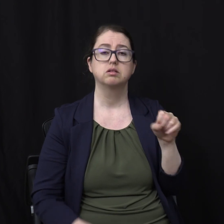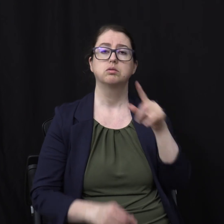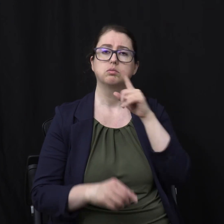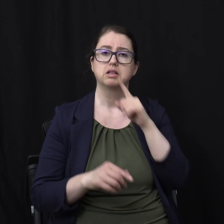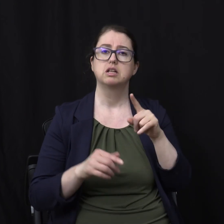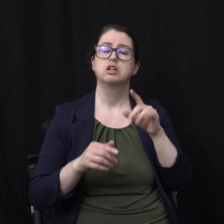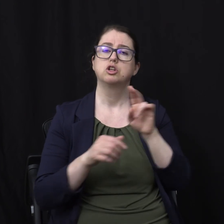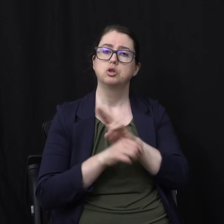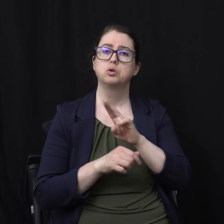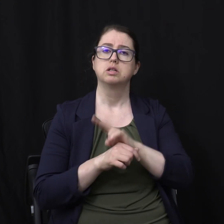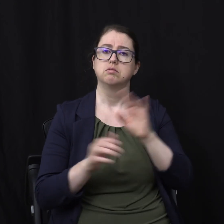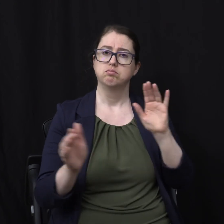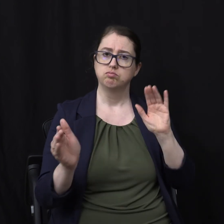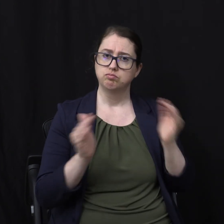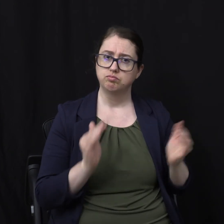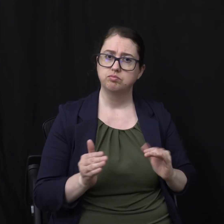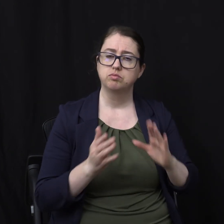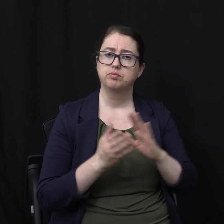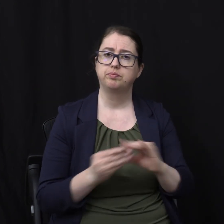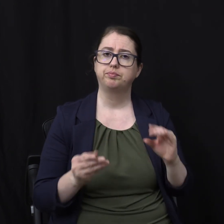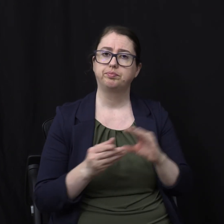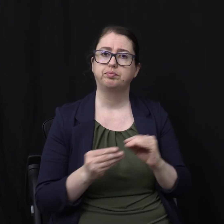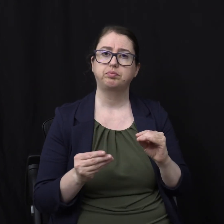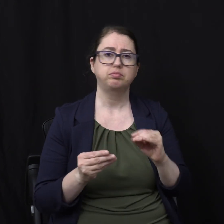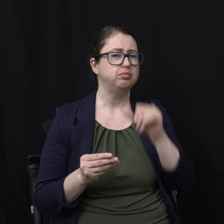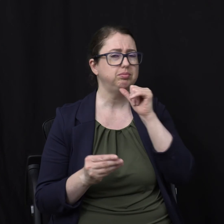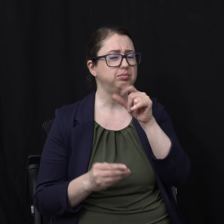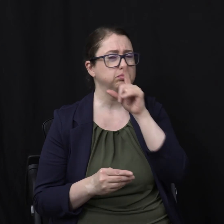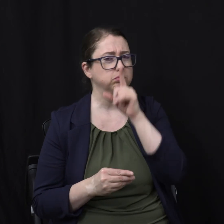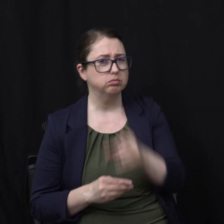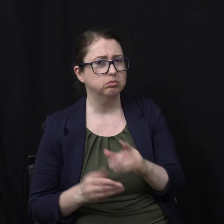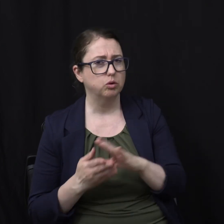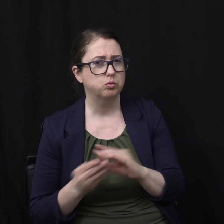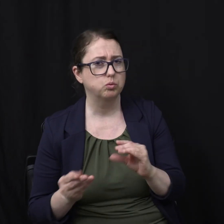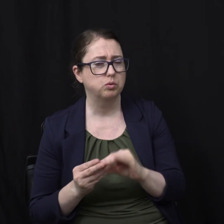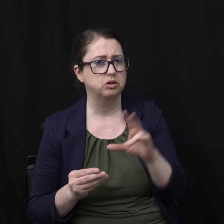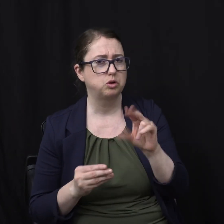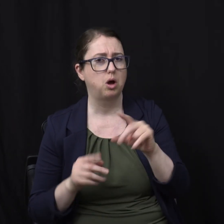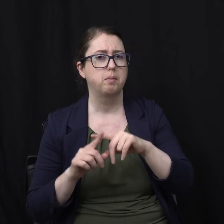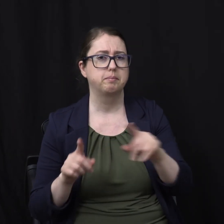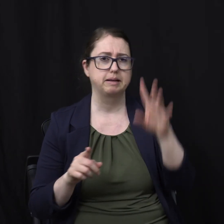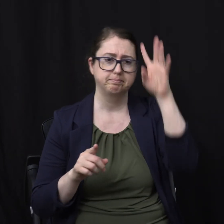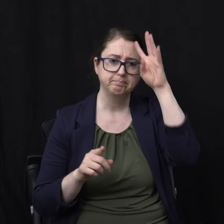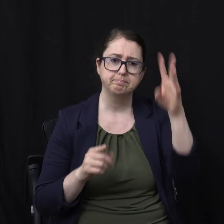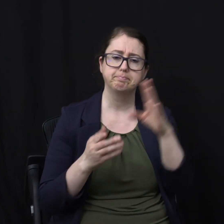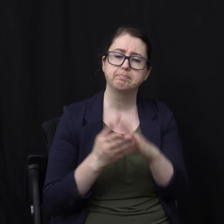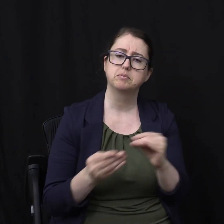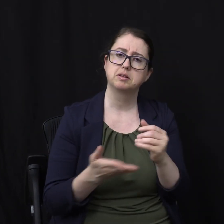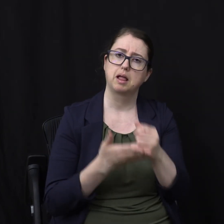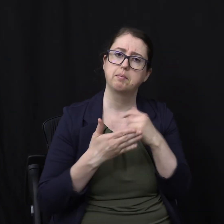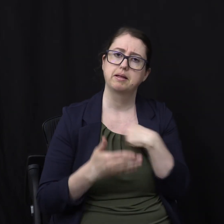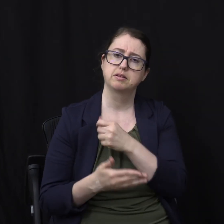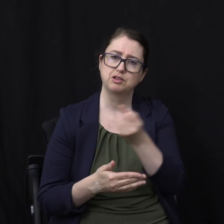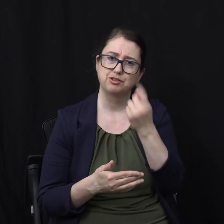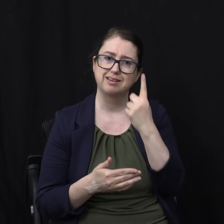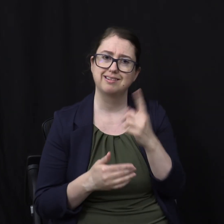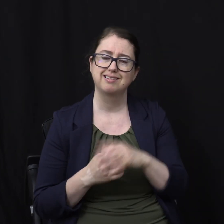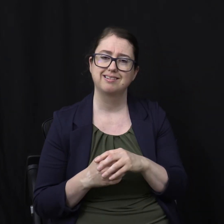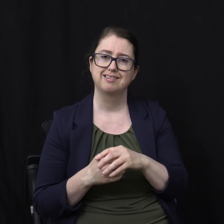allegorical language Is not meant To be taken literally And that's something We all learned In our English classes I know you're saying Scott